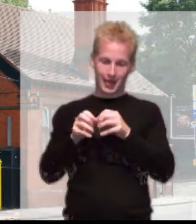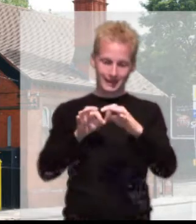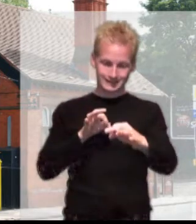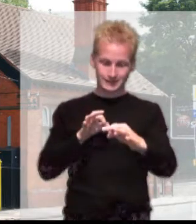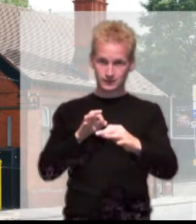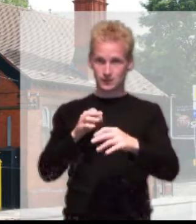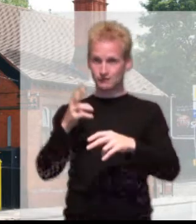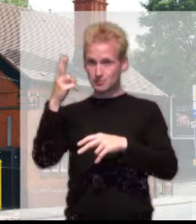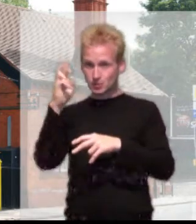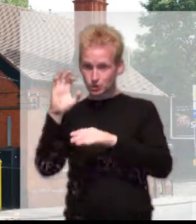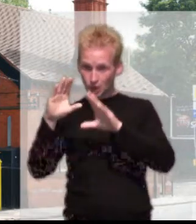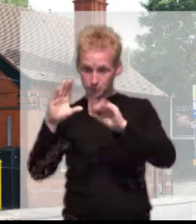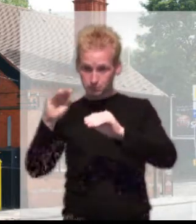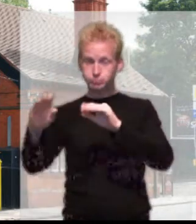bus stops and train station